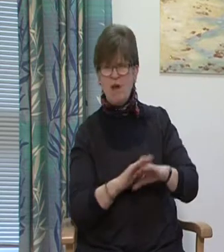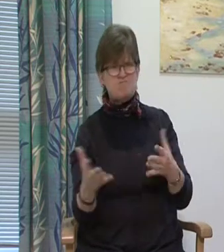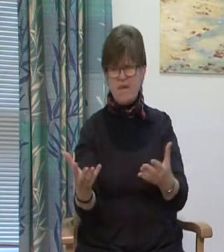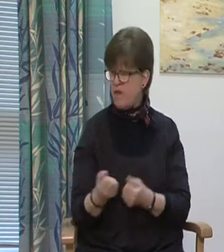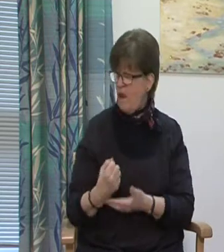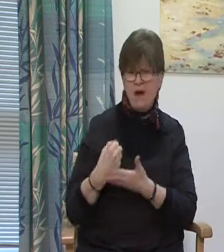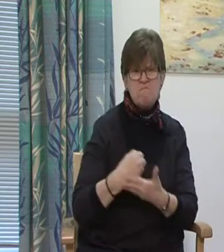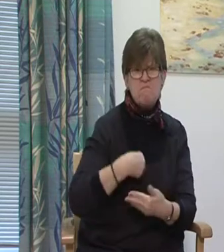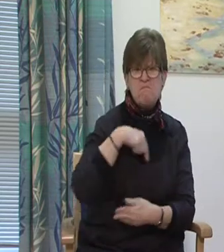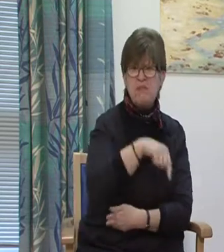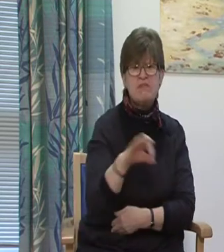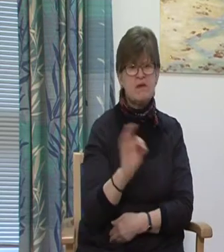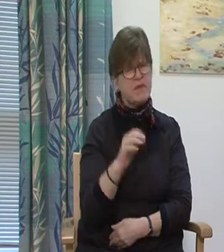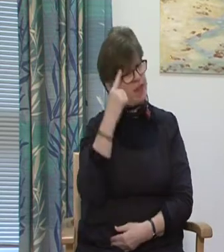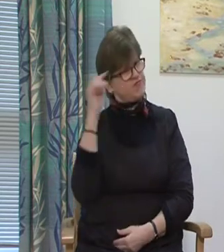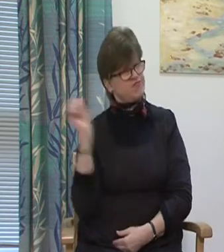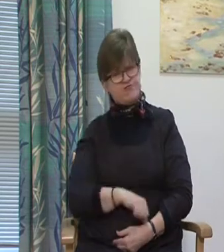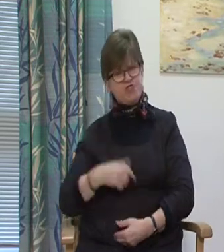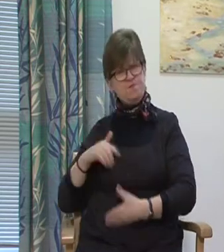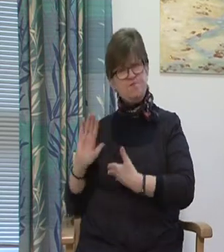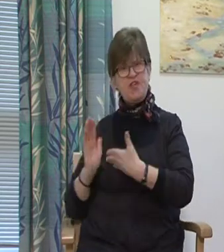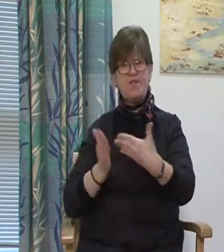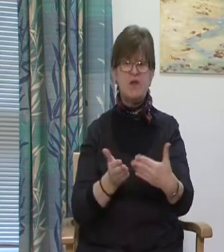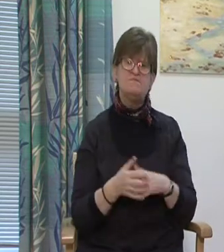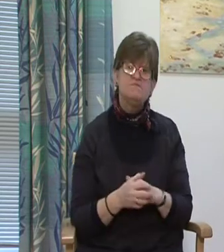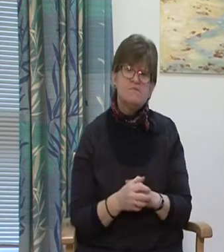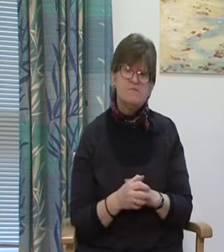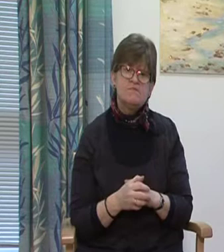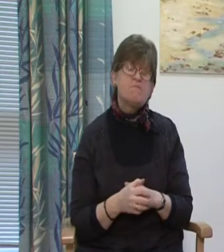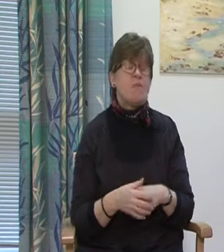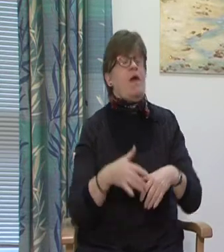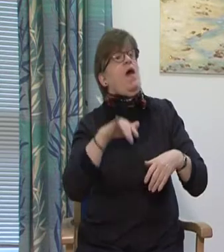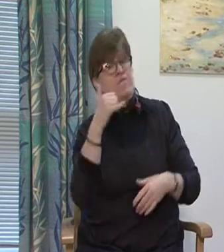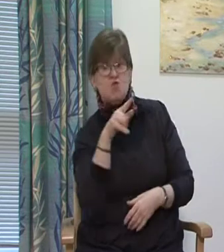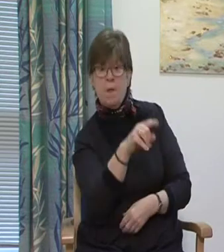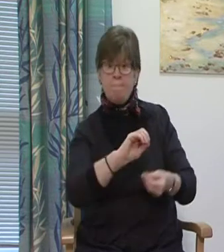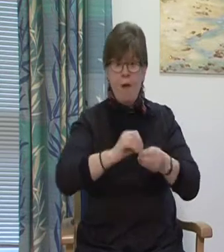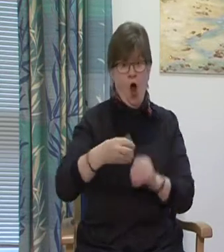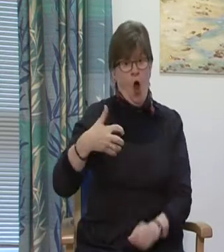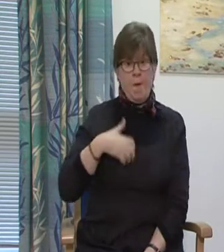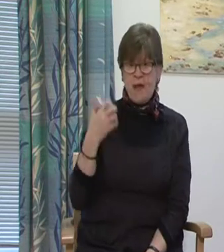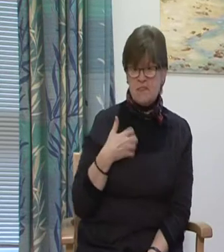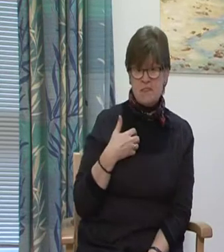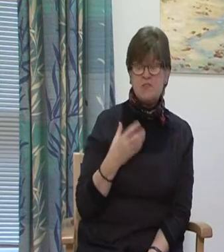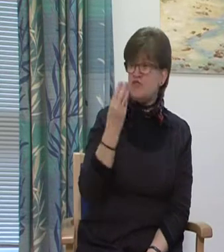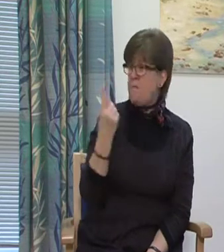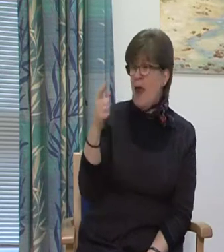And if you are making a complaint for someone else, you will need to get their written consent to do so.